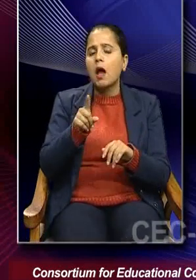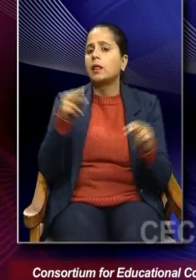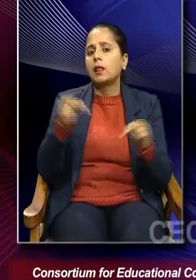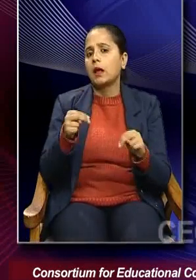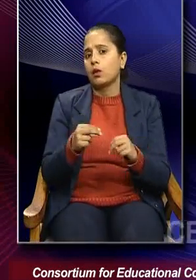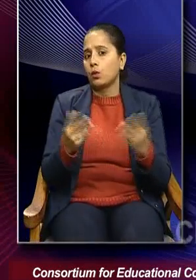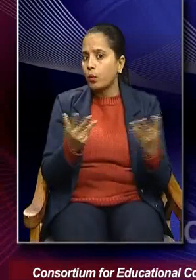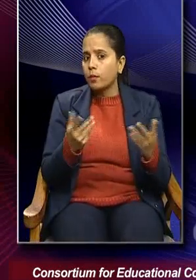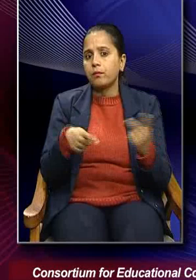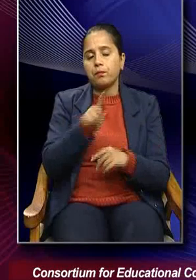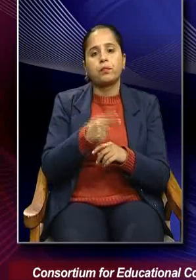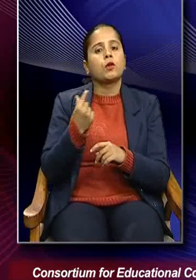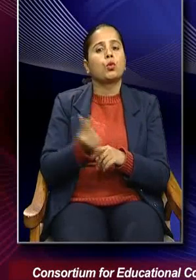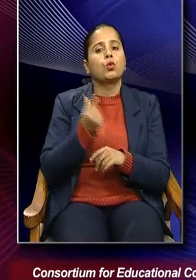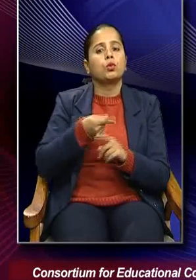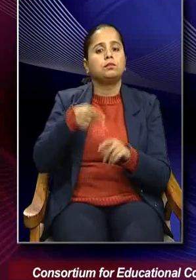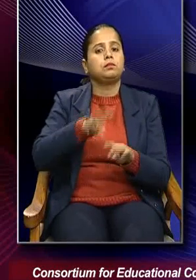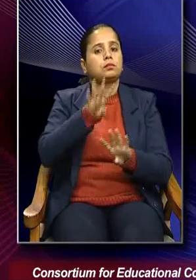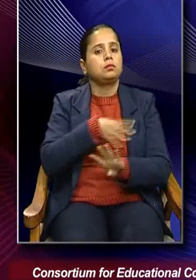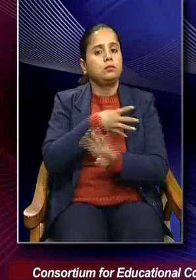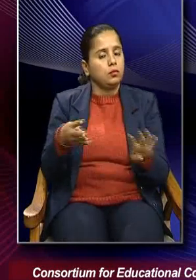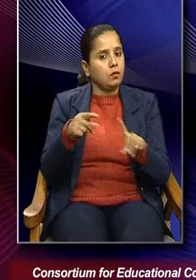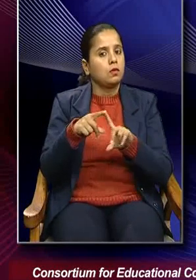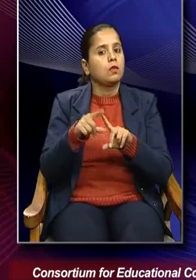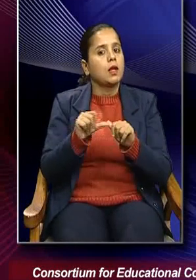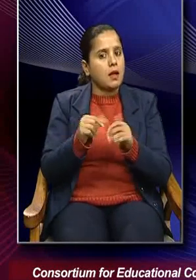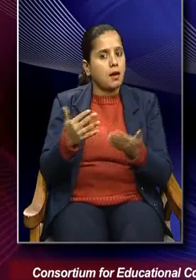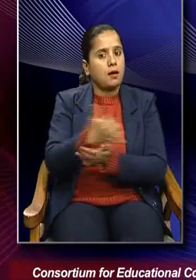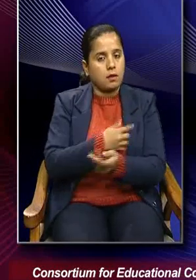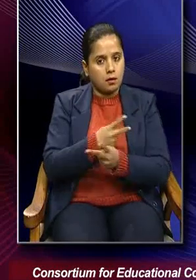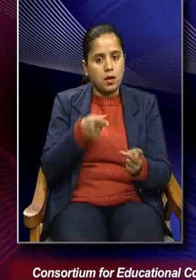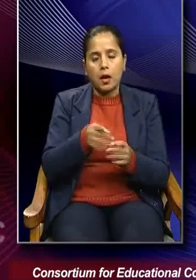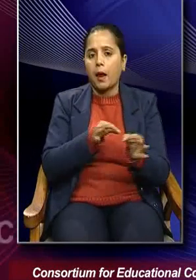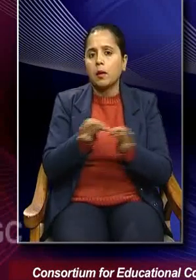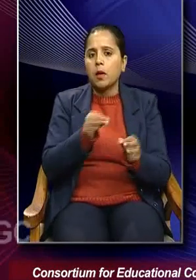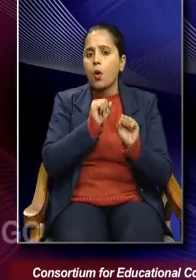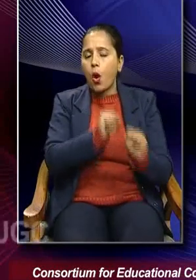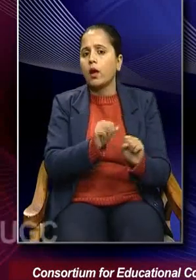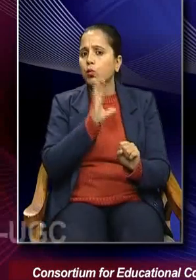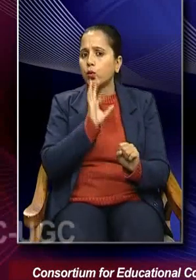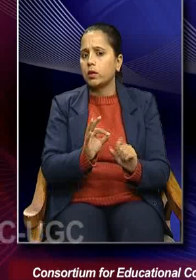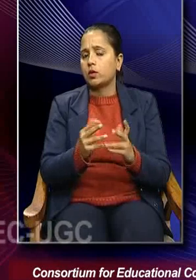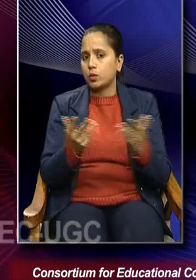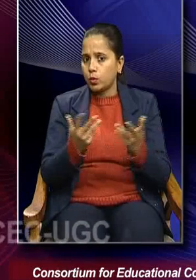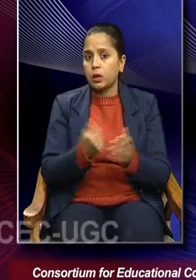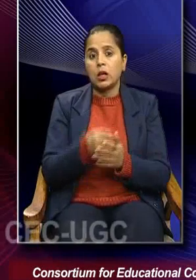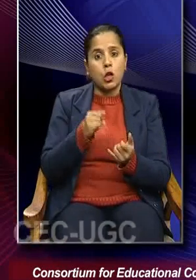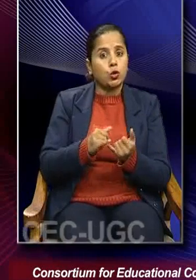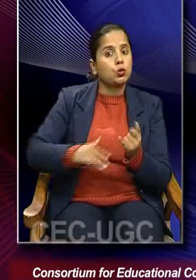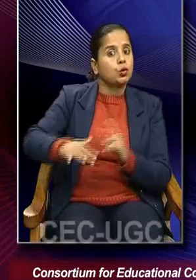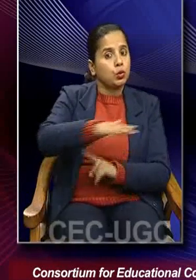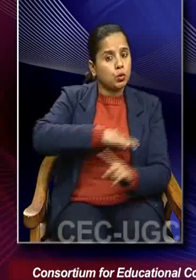is to use that statistical data to explain reality. So, sociology